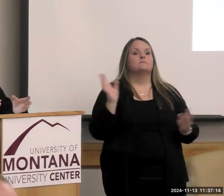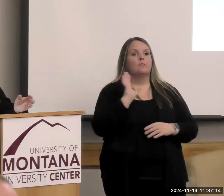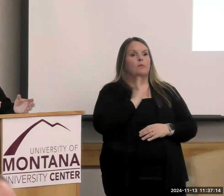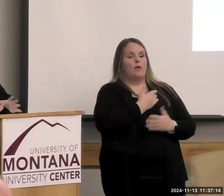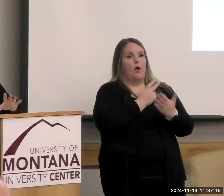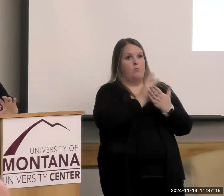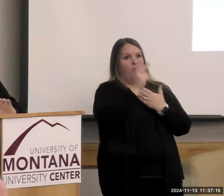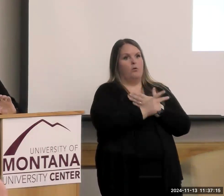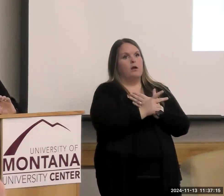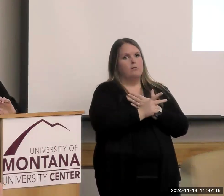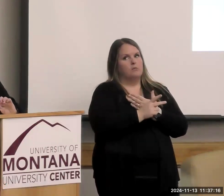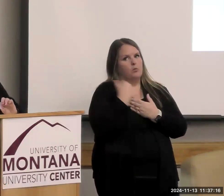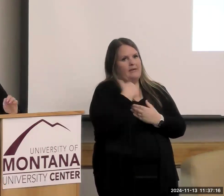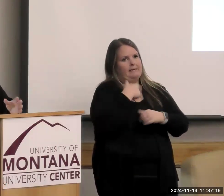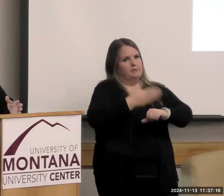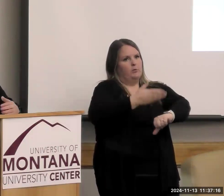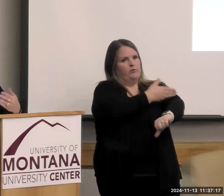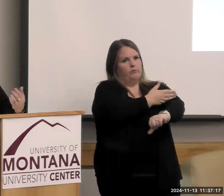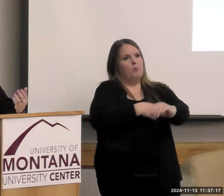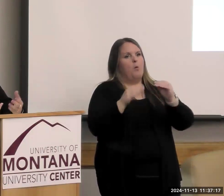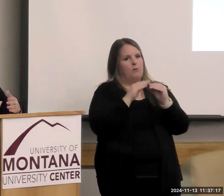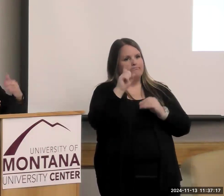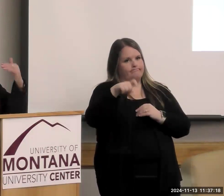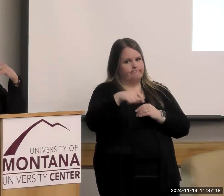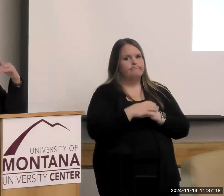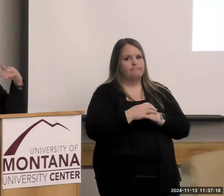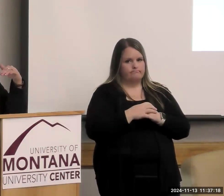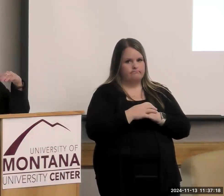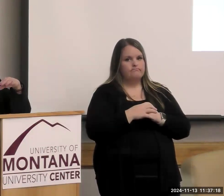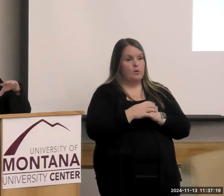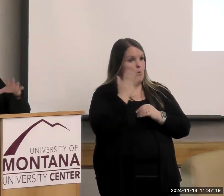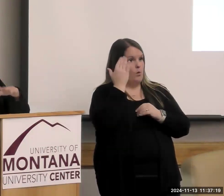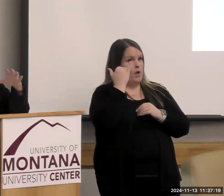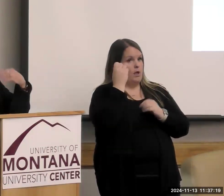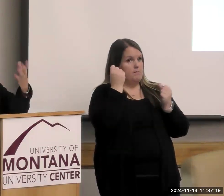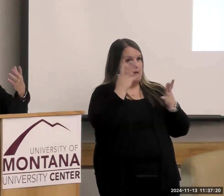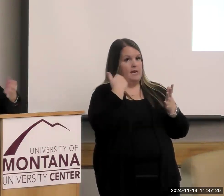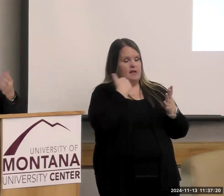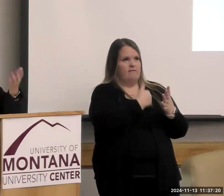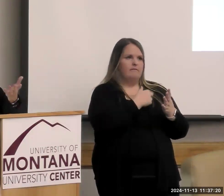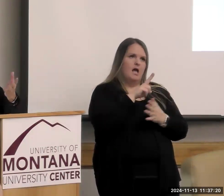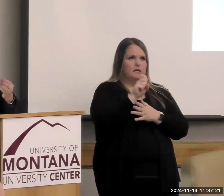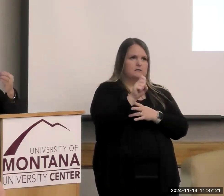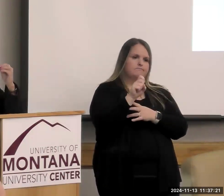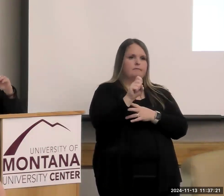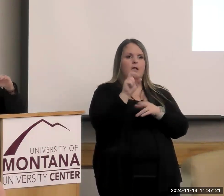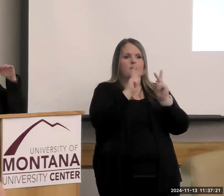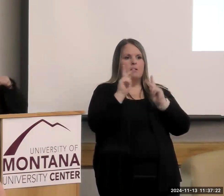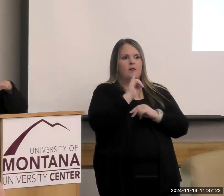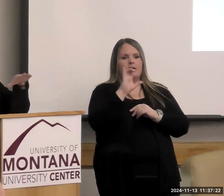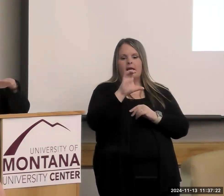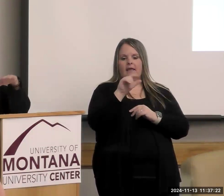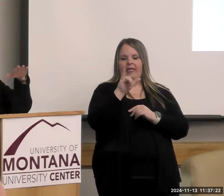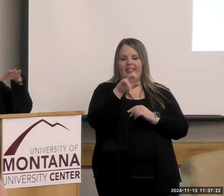has a ways to go. And I think part of it is that many of us, and I'm saying us, people like Caitlin, work